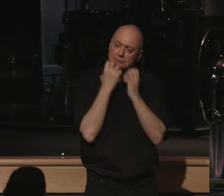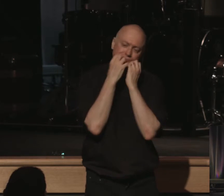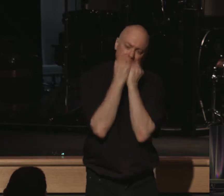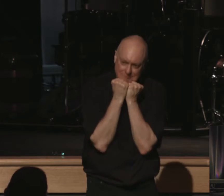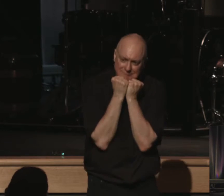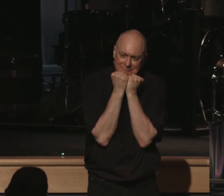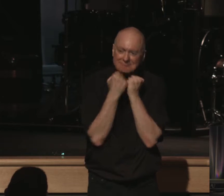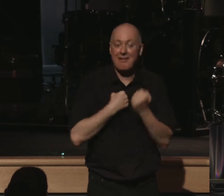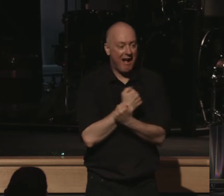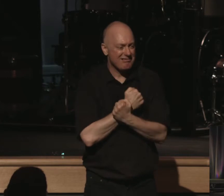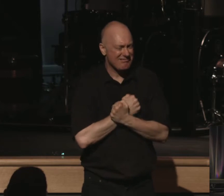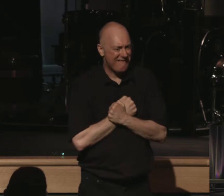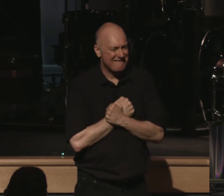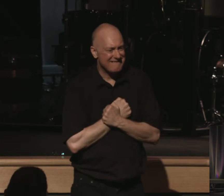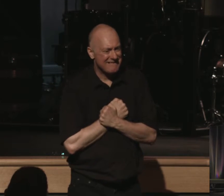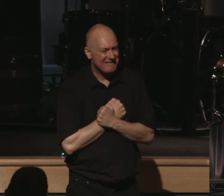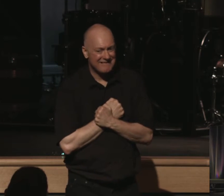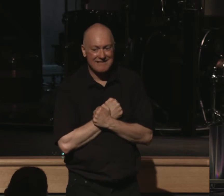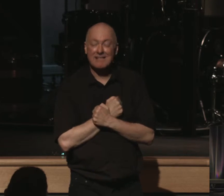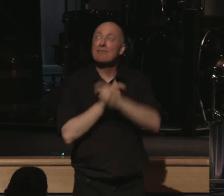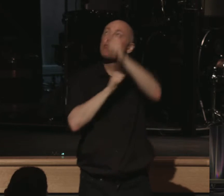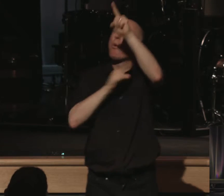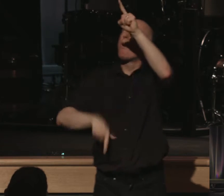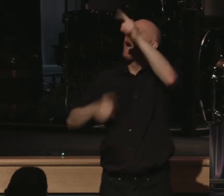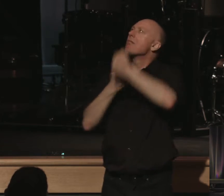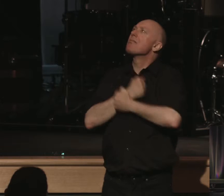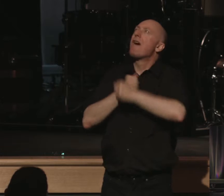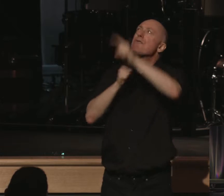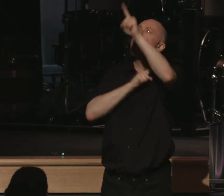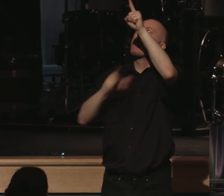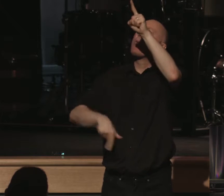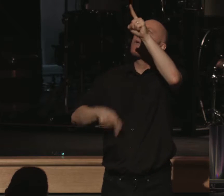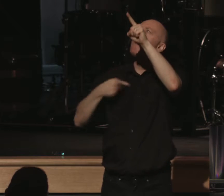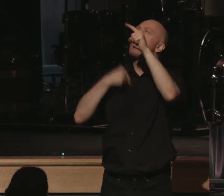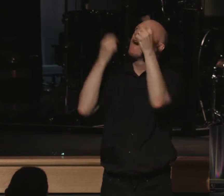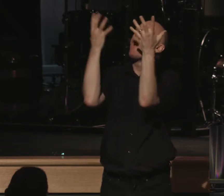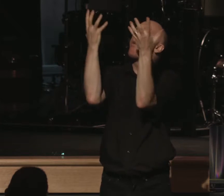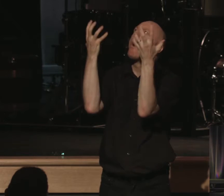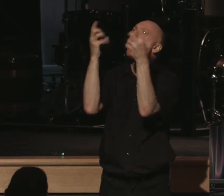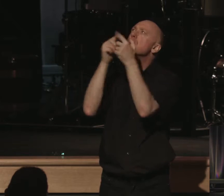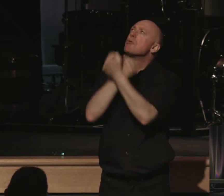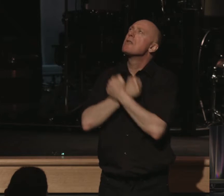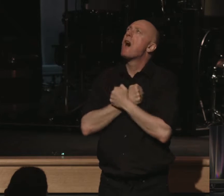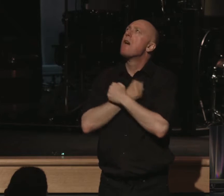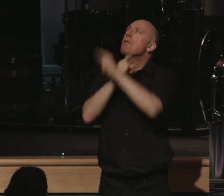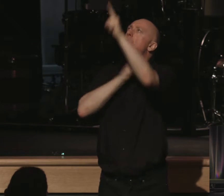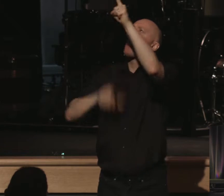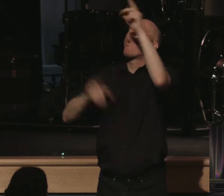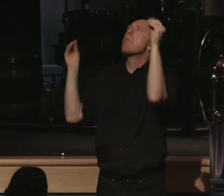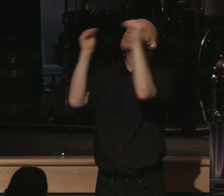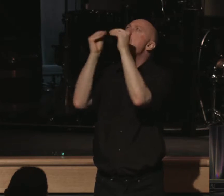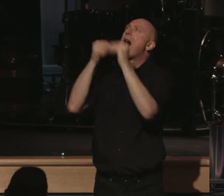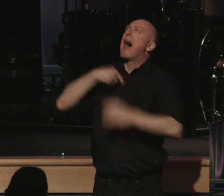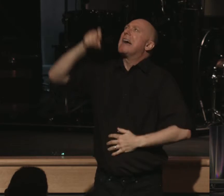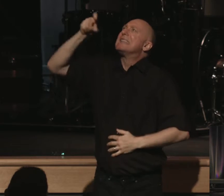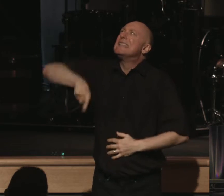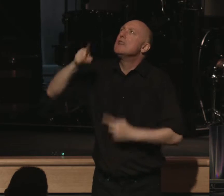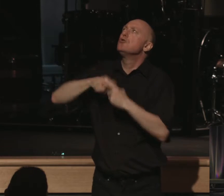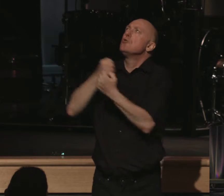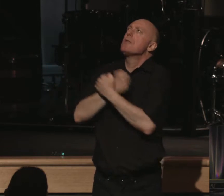I love the Lord. I love want to love the Lord more. I need to love